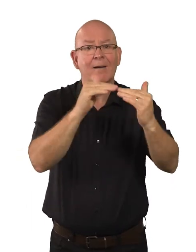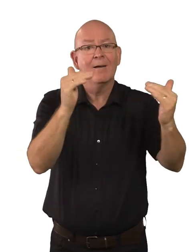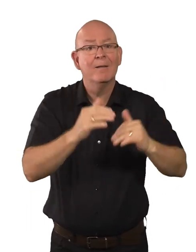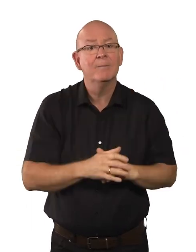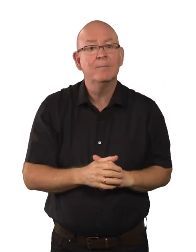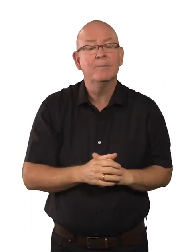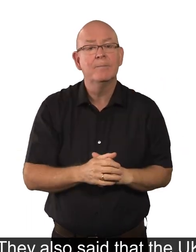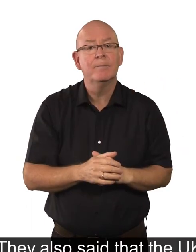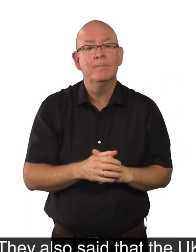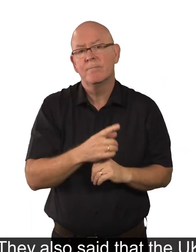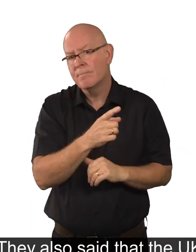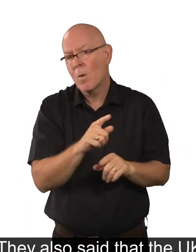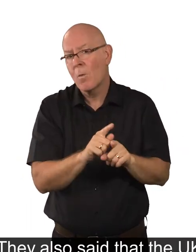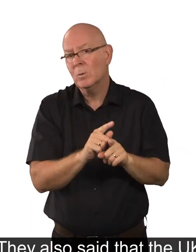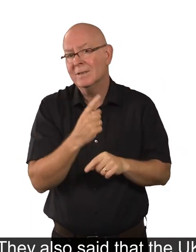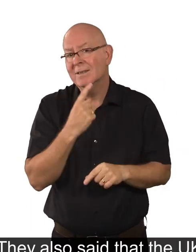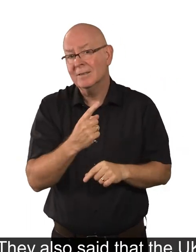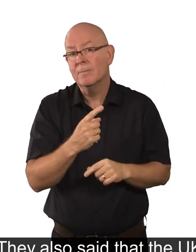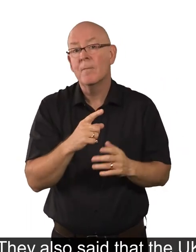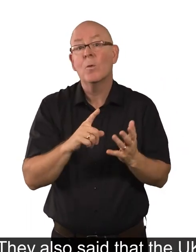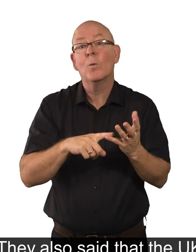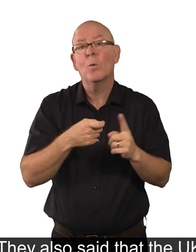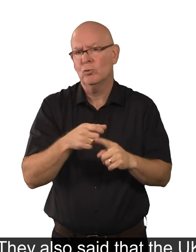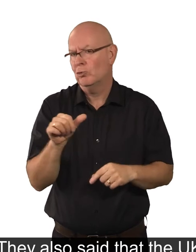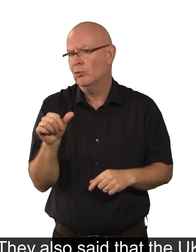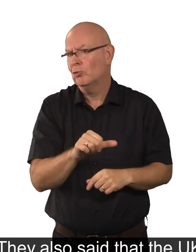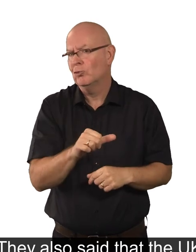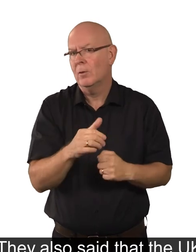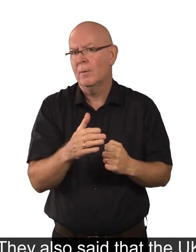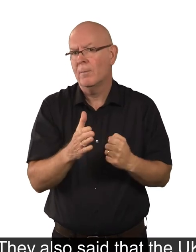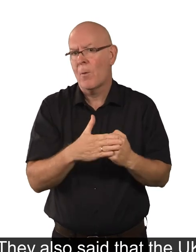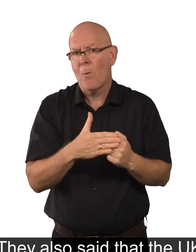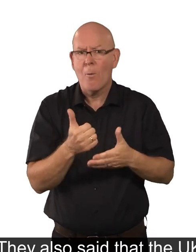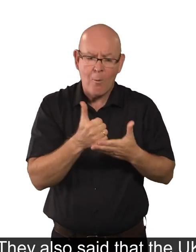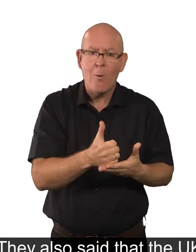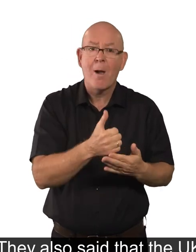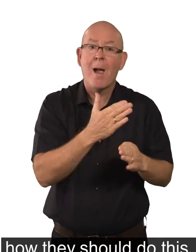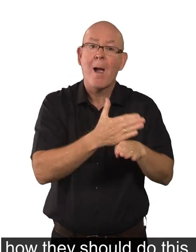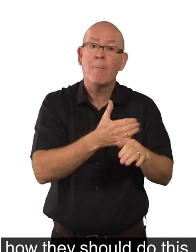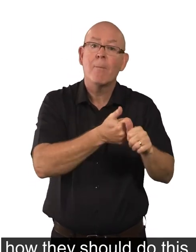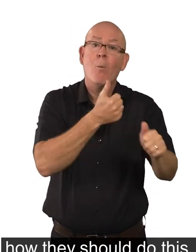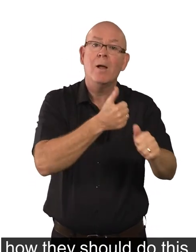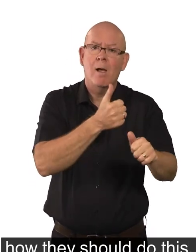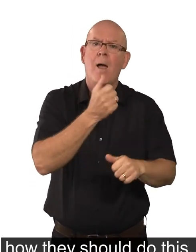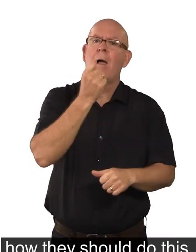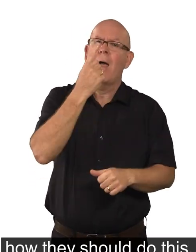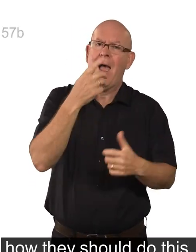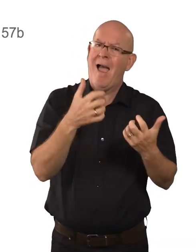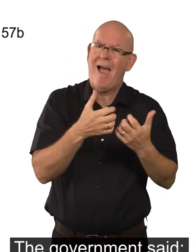They also said that the UK should help employers understand how they should do this. The